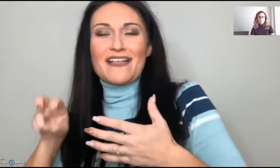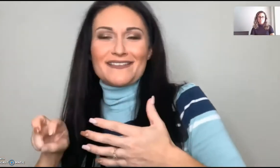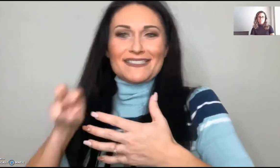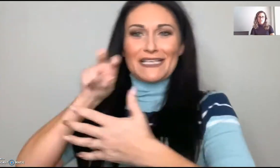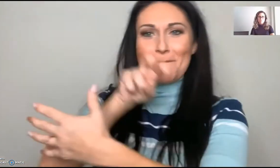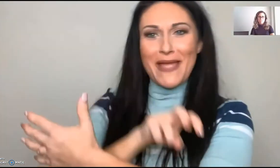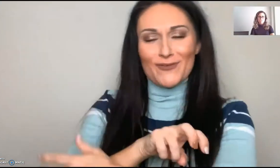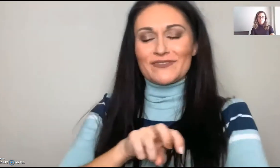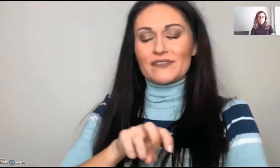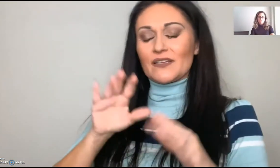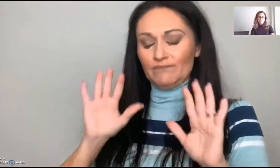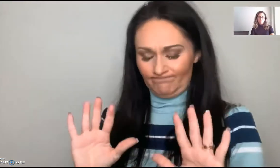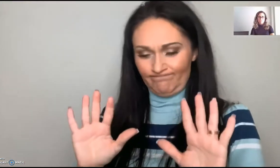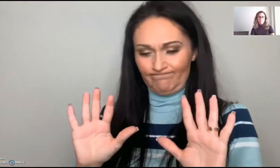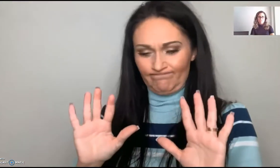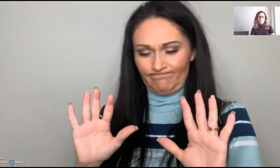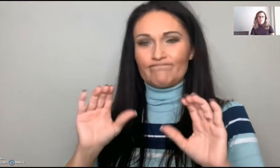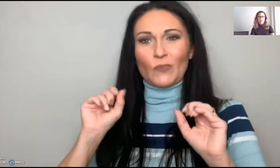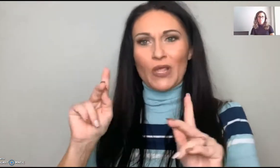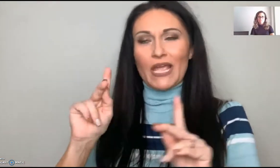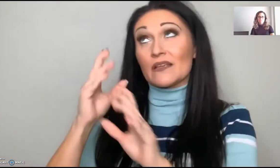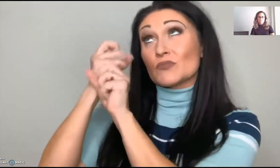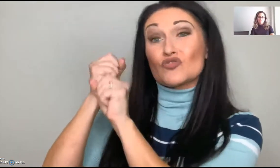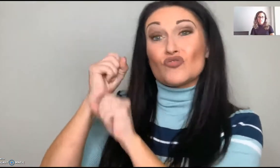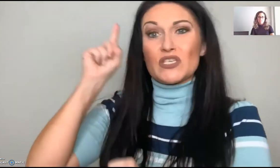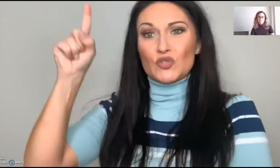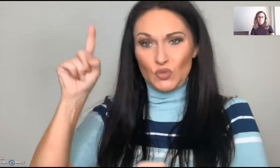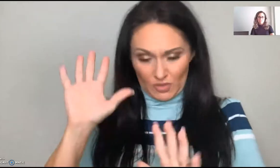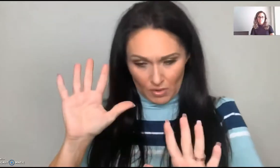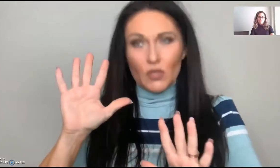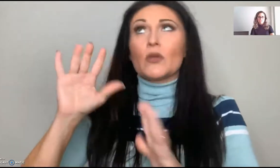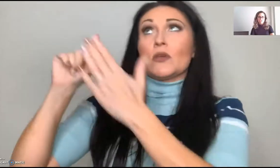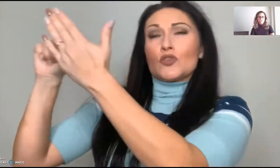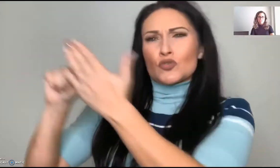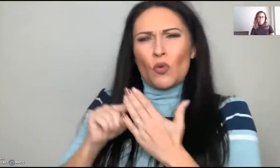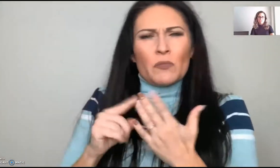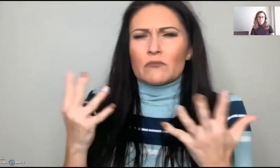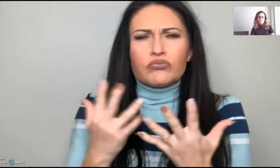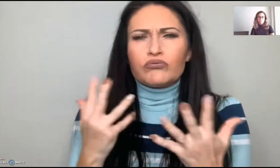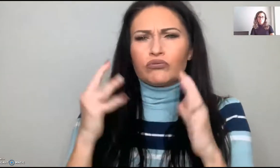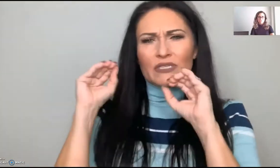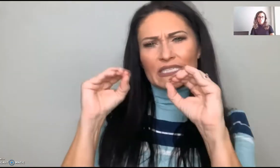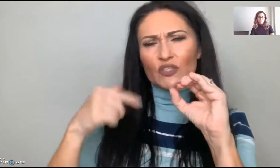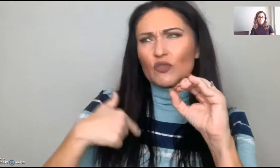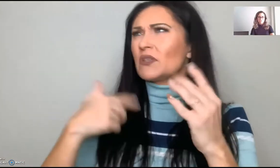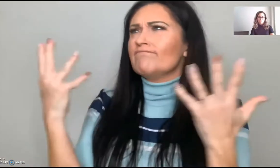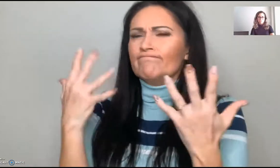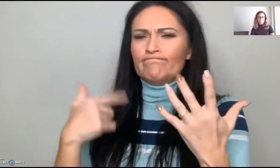That will lead you down a dark path. You have to come out of that and look at it and trust that God will show you what to do.